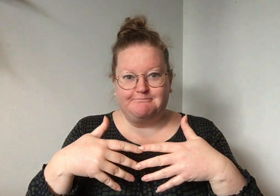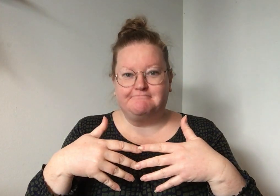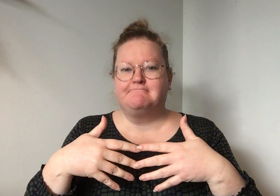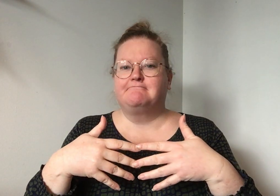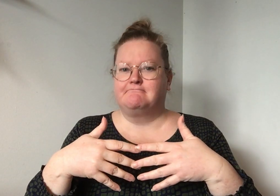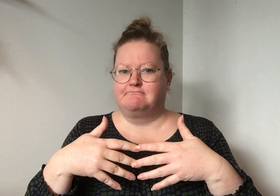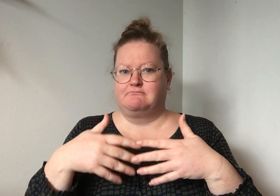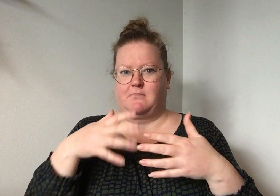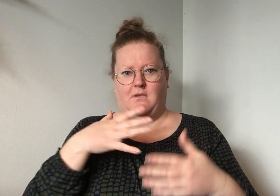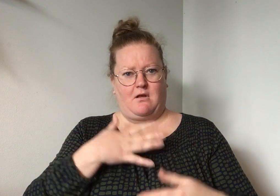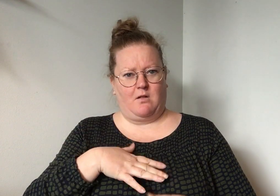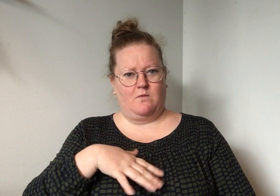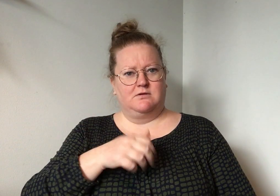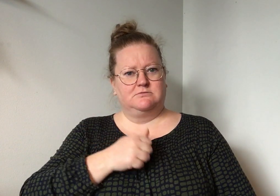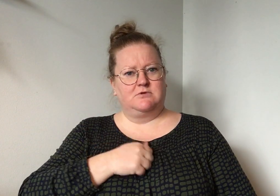I don't know.